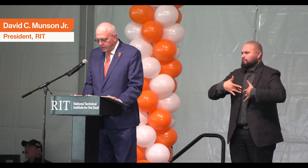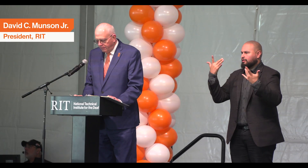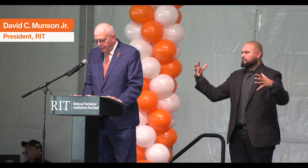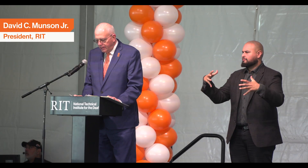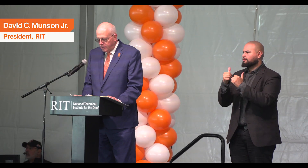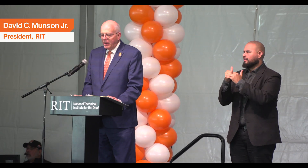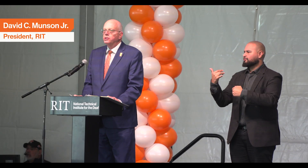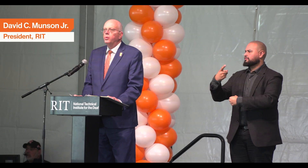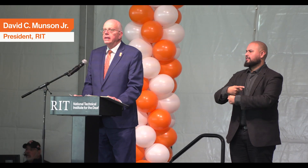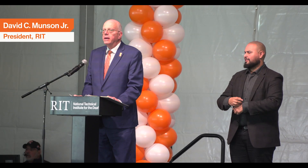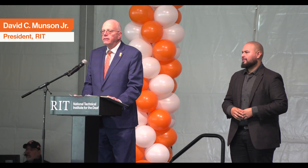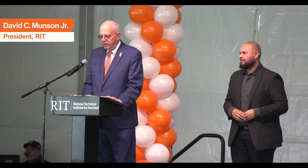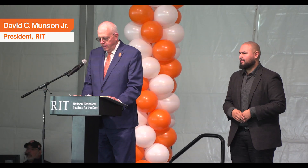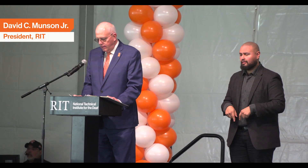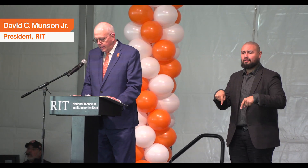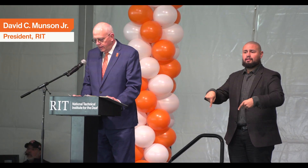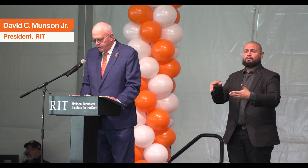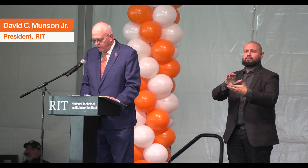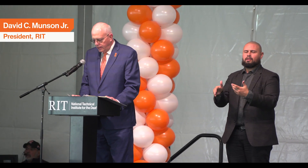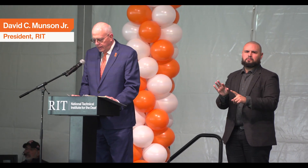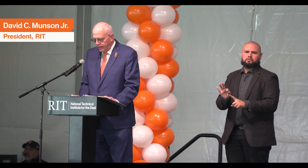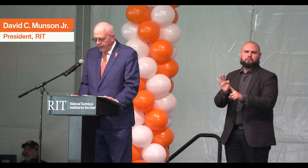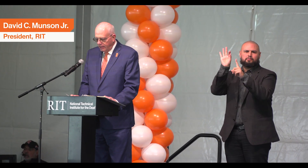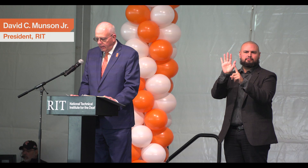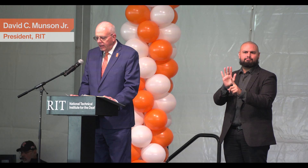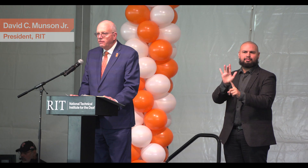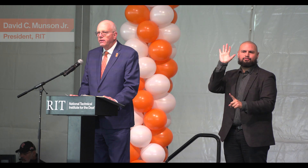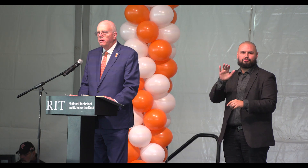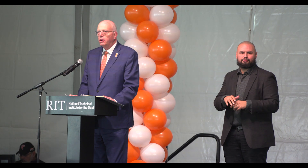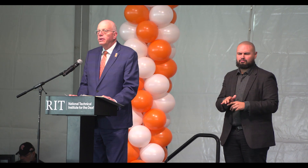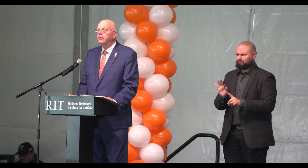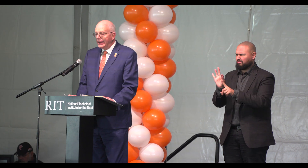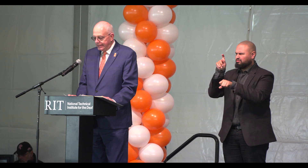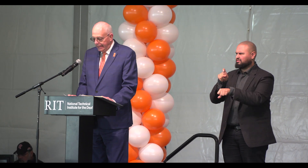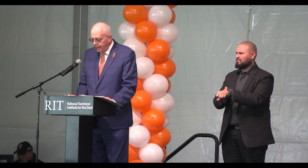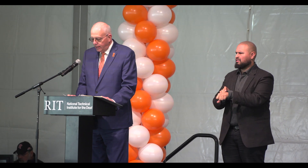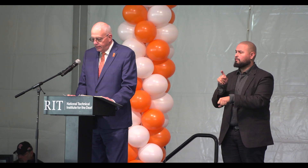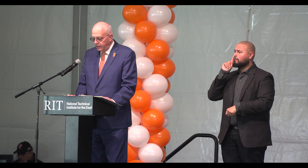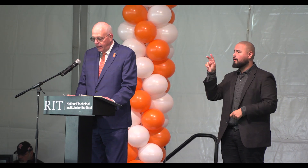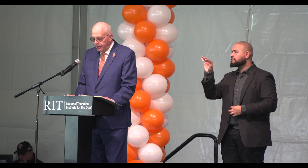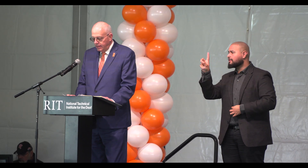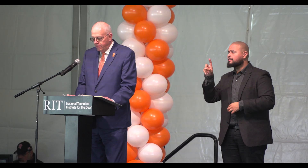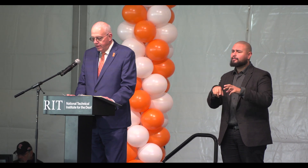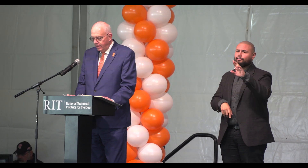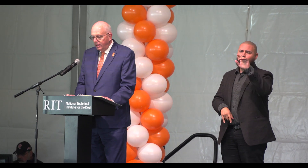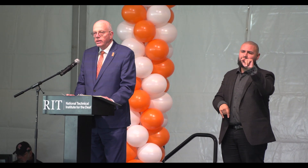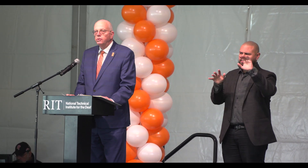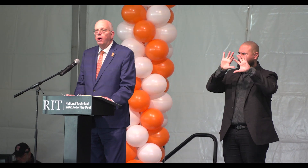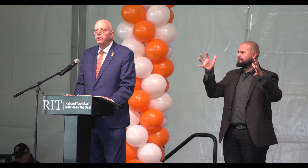This is a very special weekend and an extraordinary time in the life of both RIT and NTID.